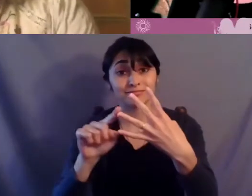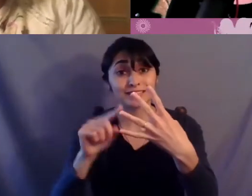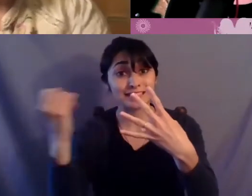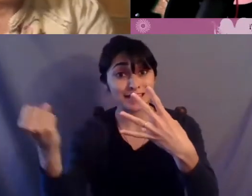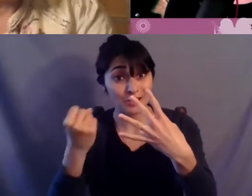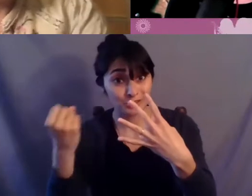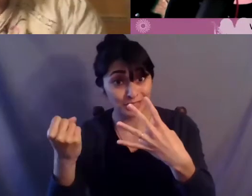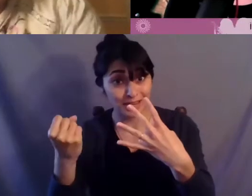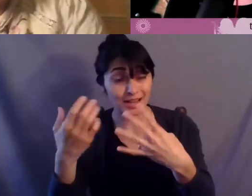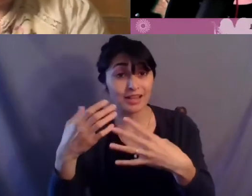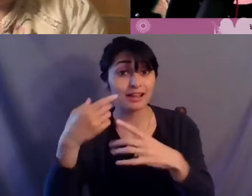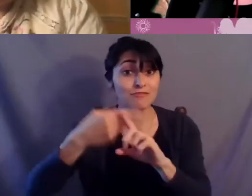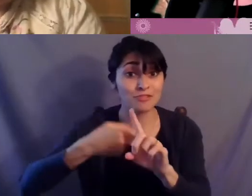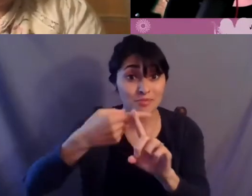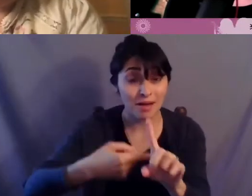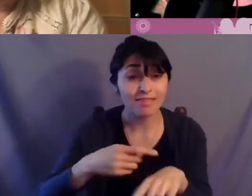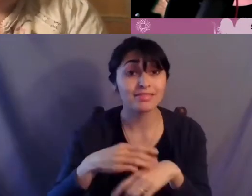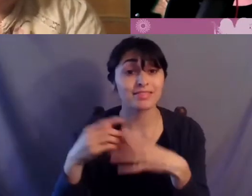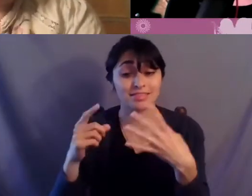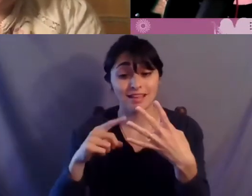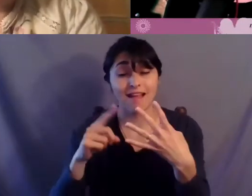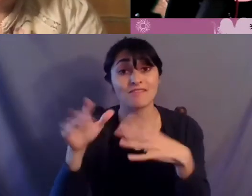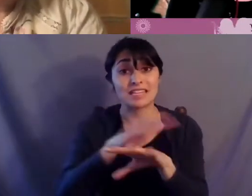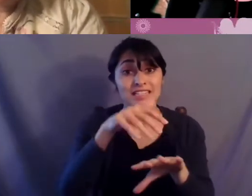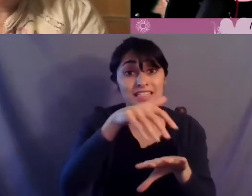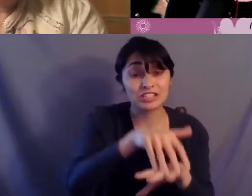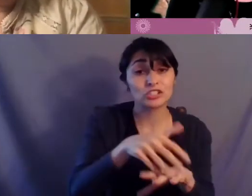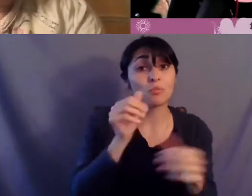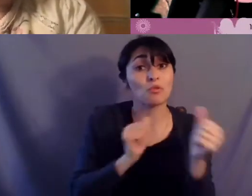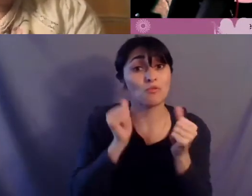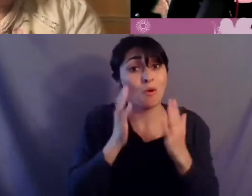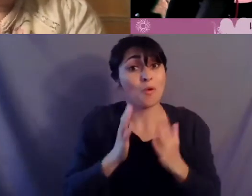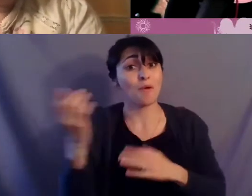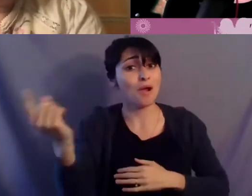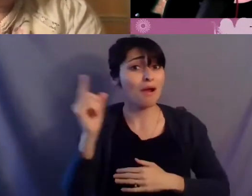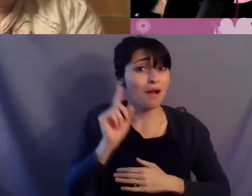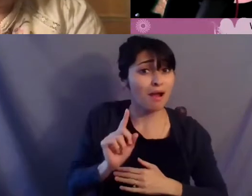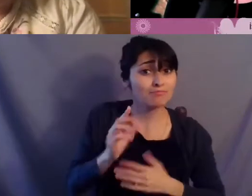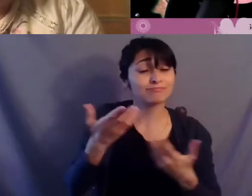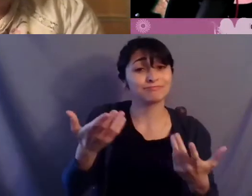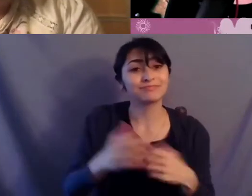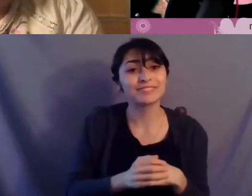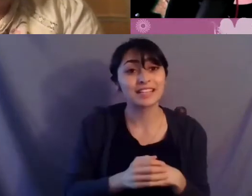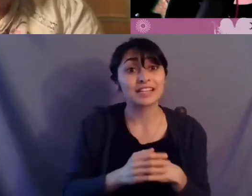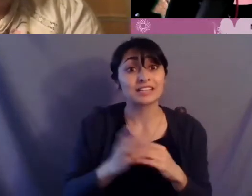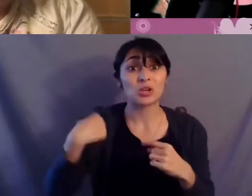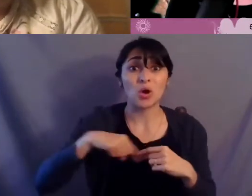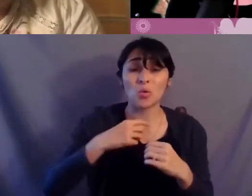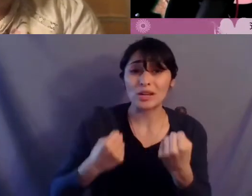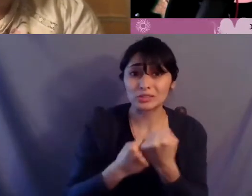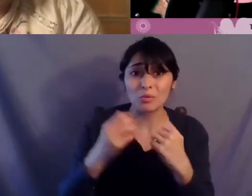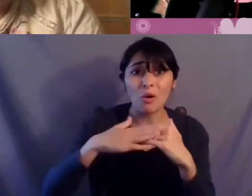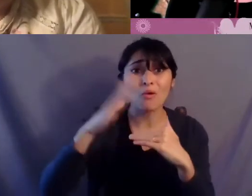also have a indigenous performer or comedian coming in so we've been able to support over 85 presenters